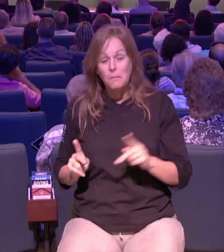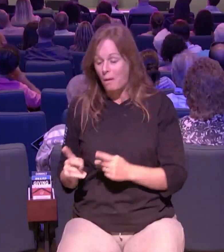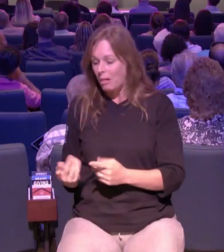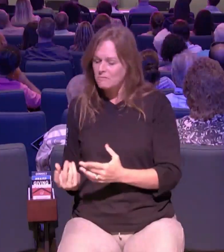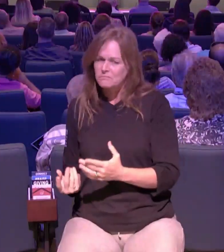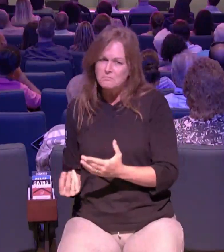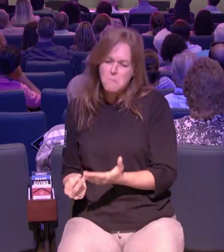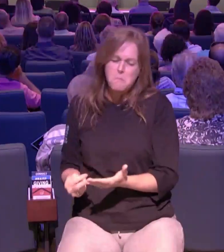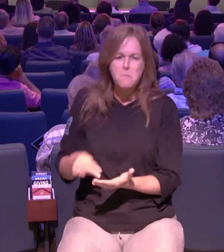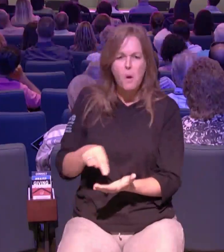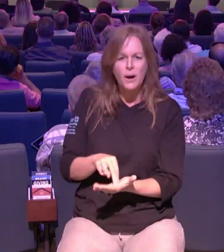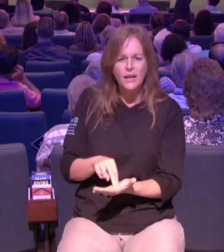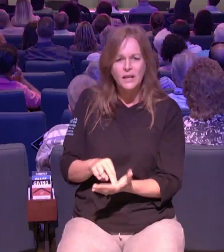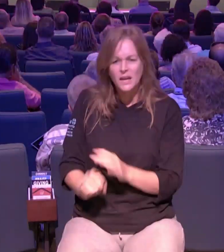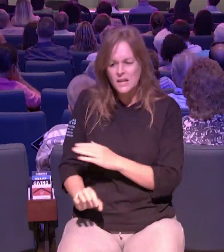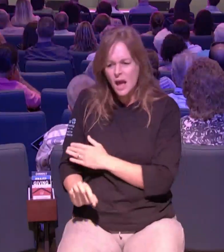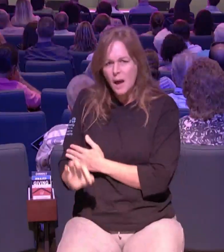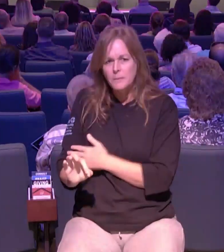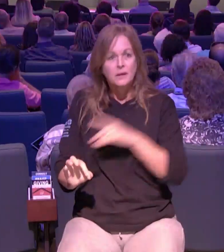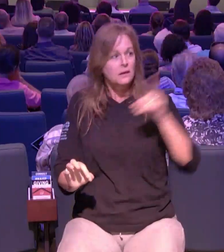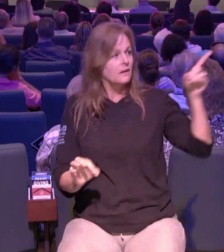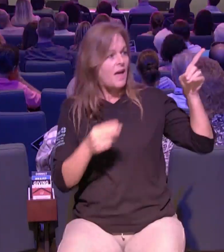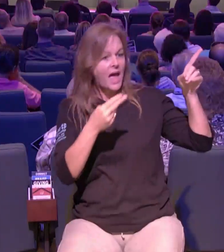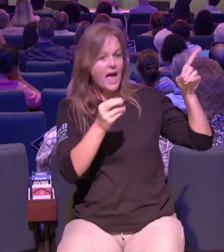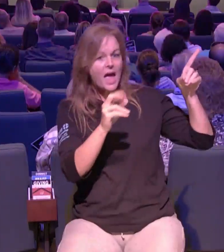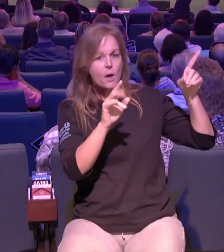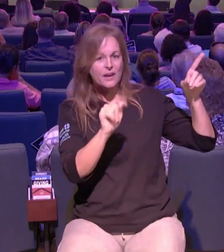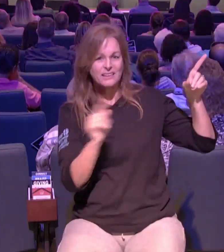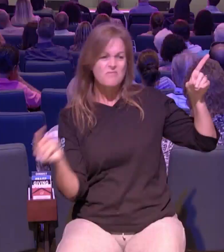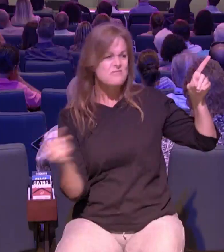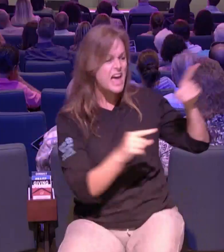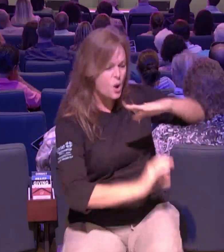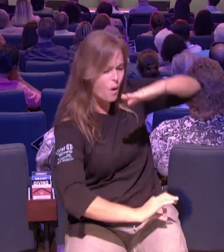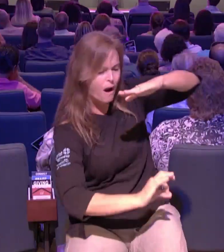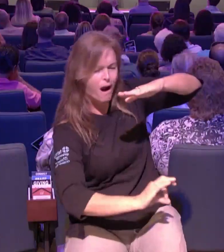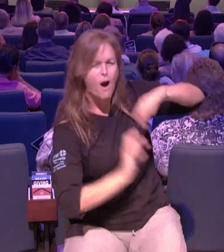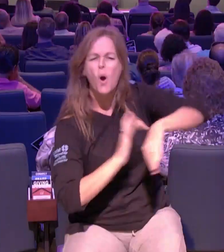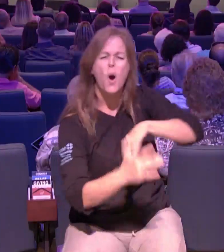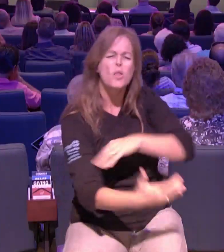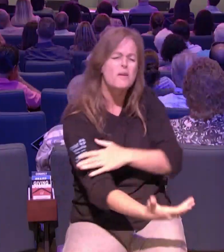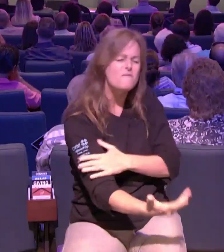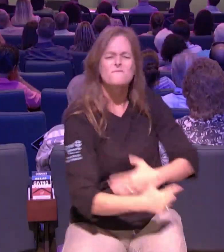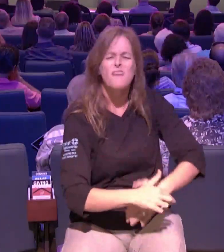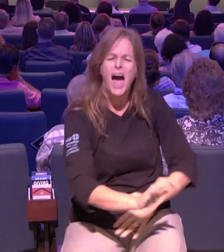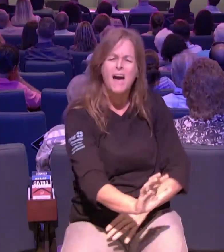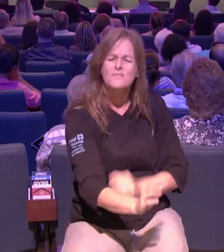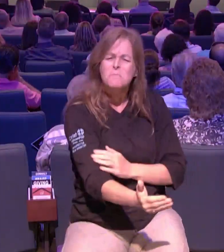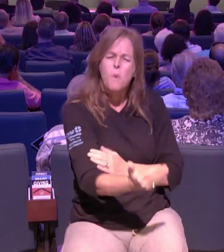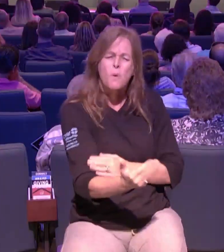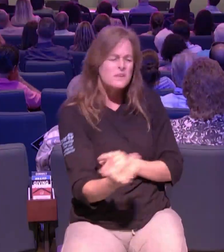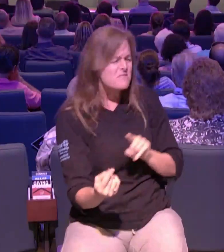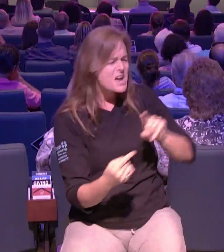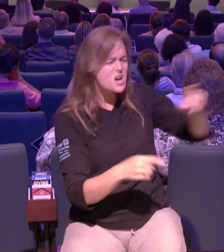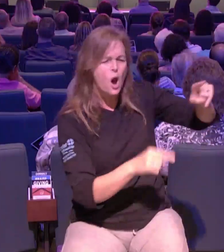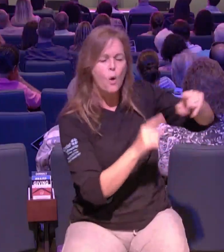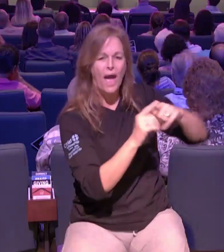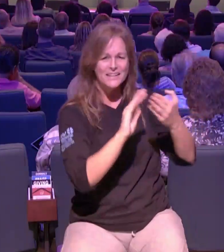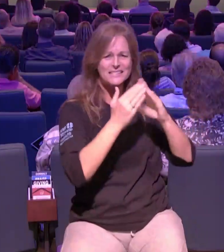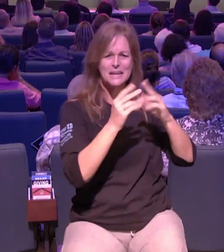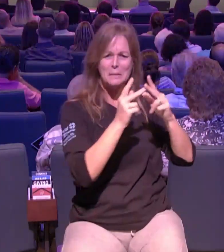the harriet down in city place into a house of worship and they stay there all day and serve and then at night put it all back in carts and move it back in it's